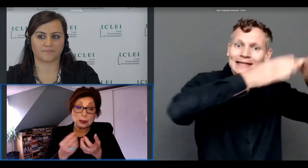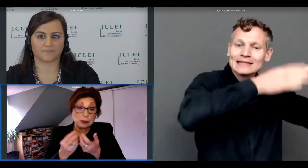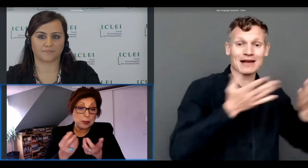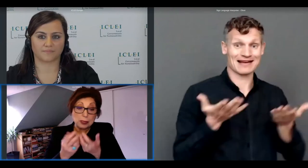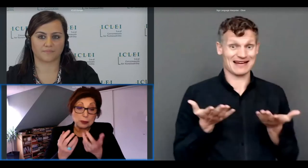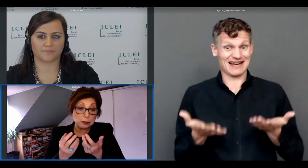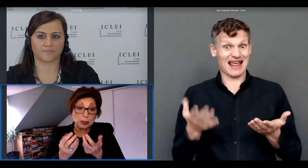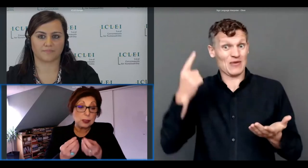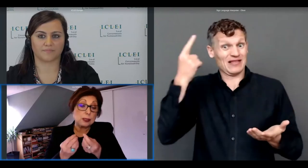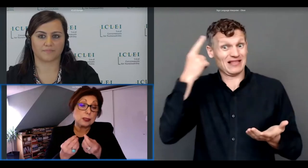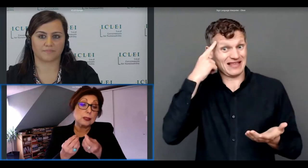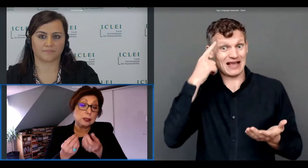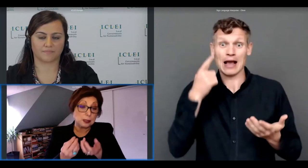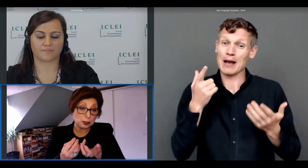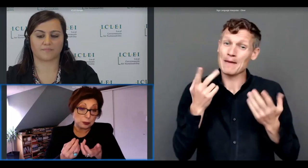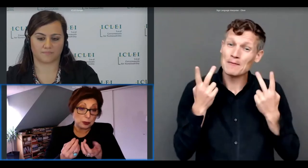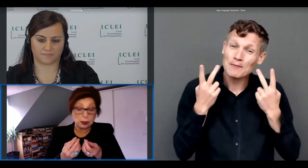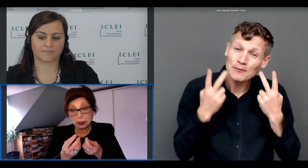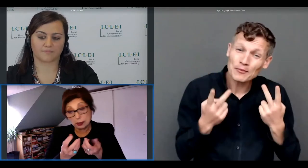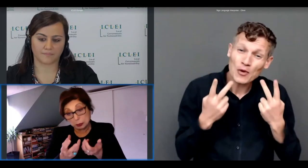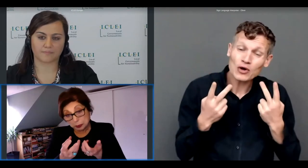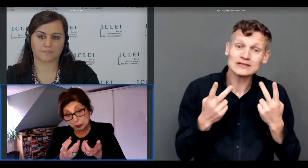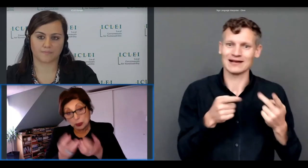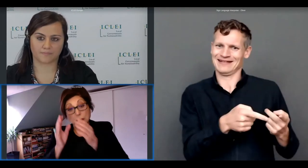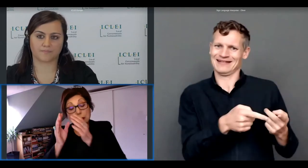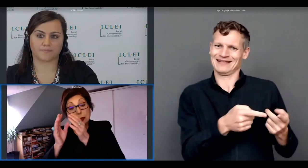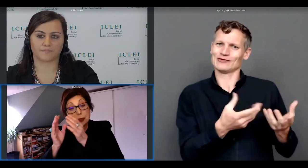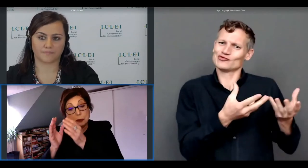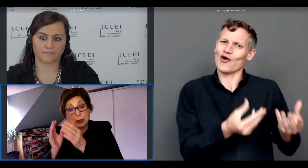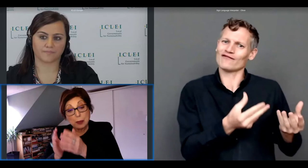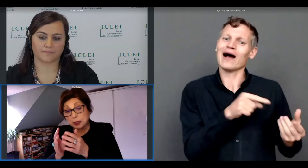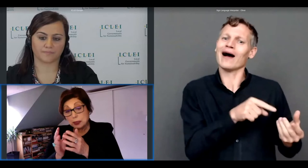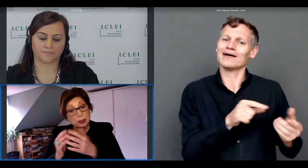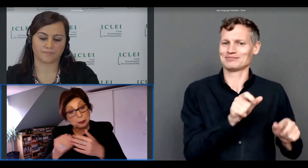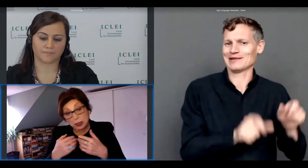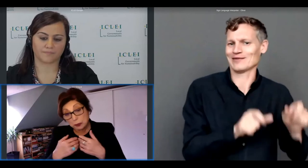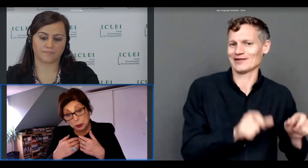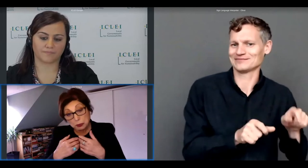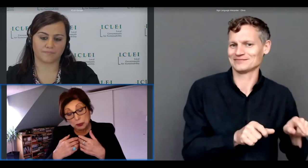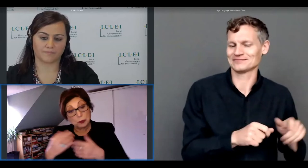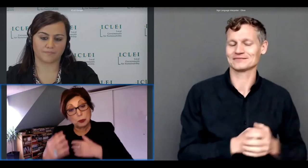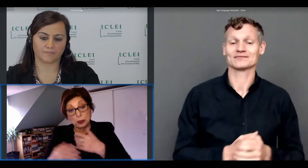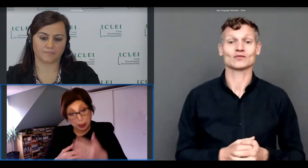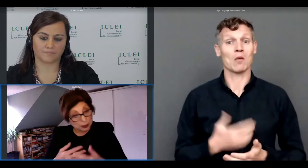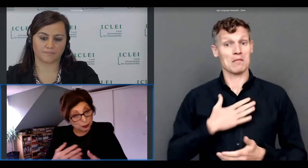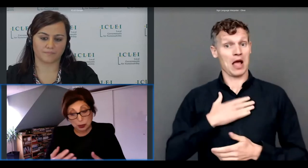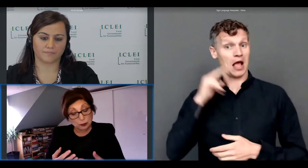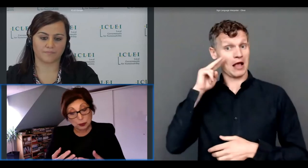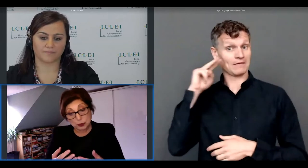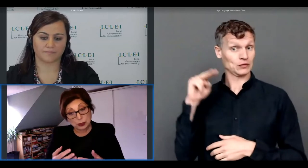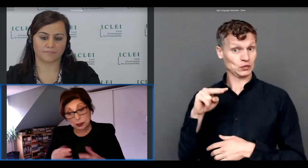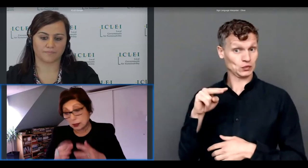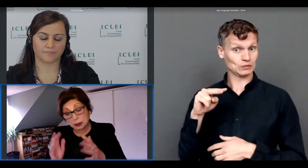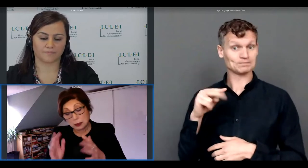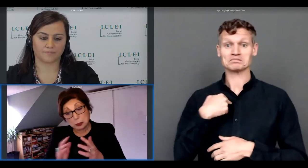part that makes them be is this is the software is the people so what happened in my view for what as an observer